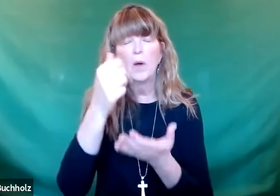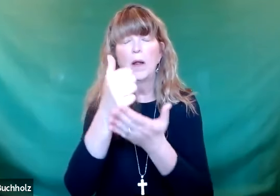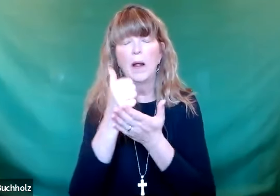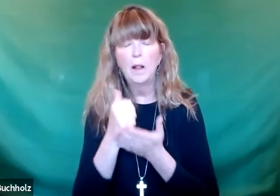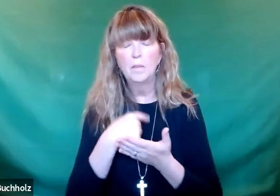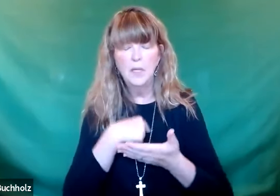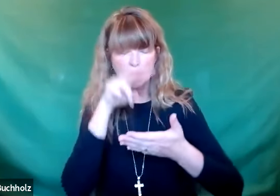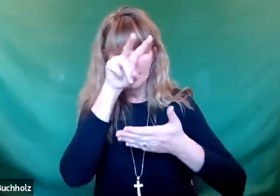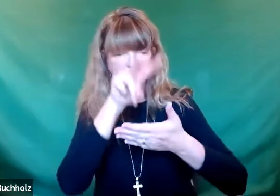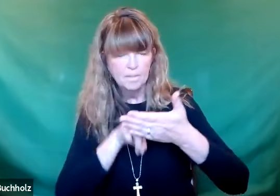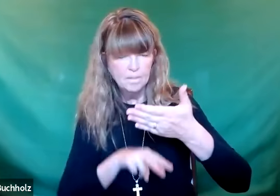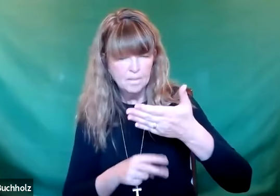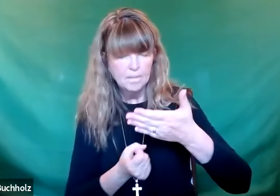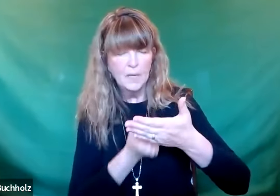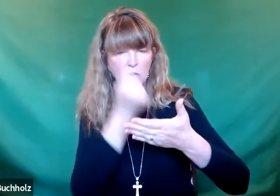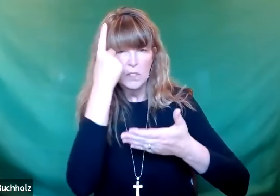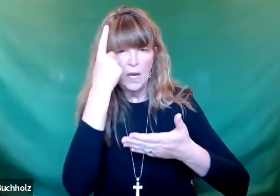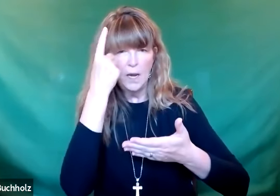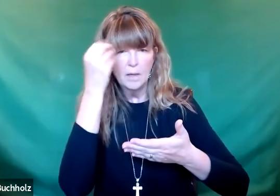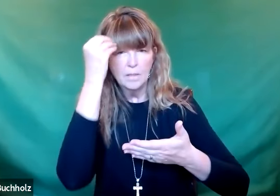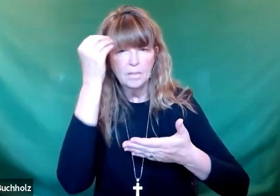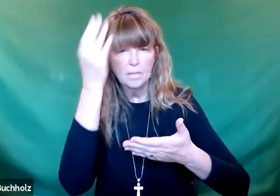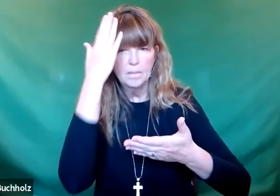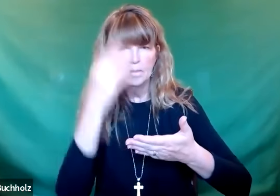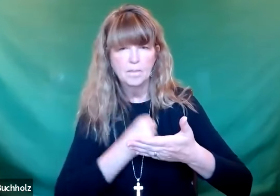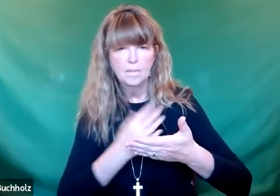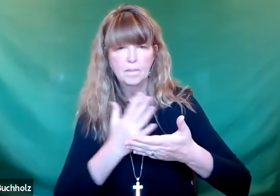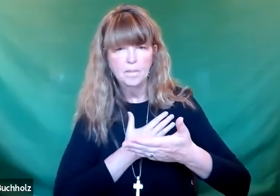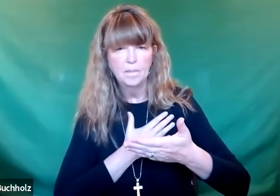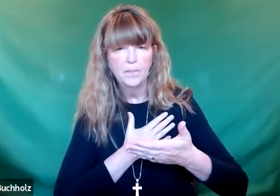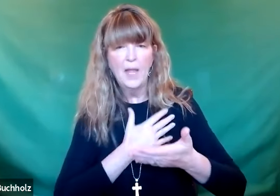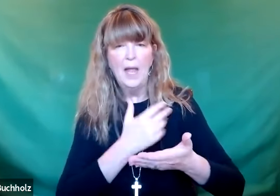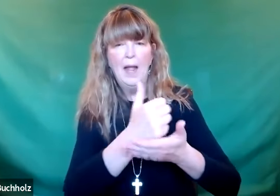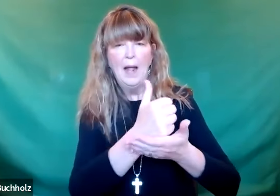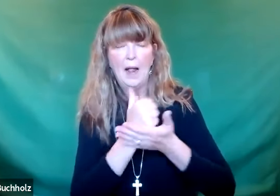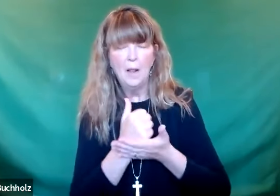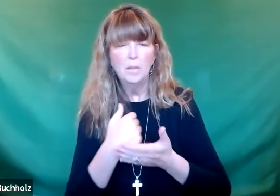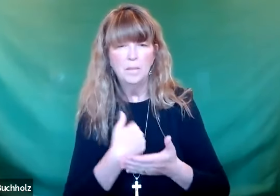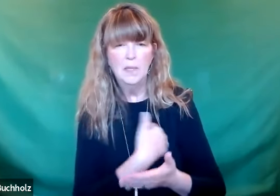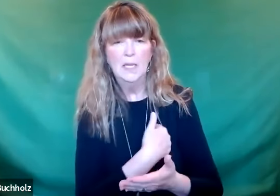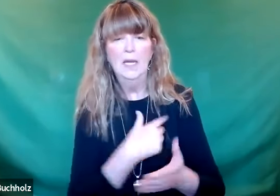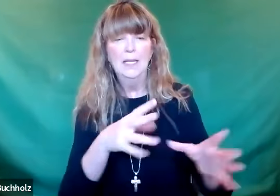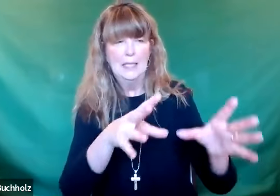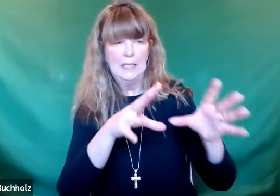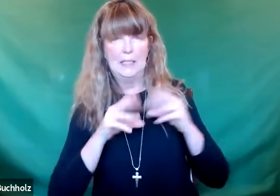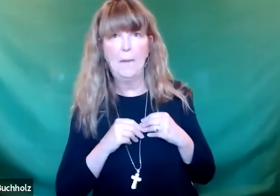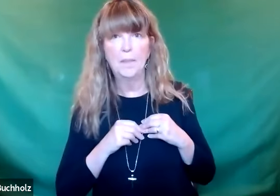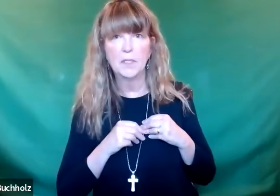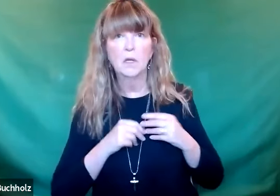First, pray that the Holy Spirit will help you comprehend what you're reading and embed it in your hearts